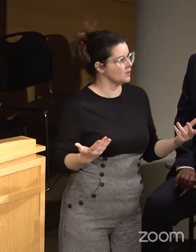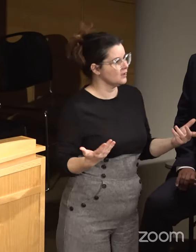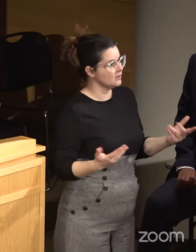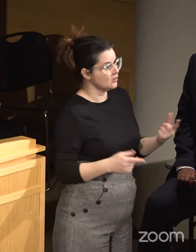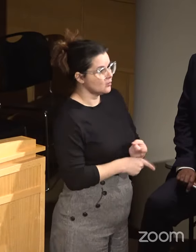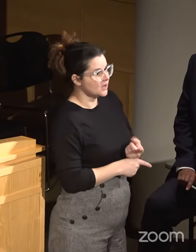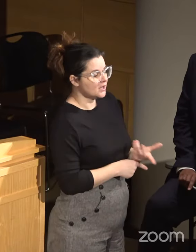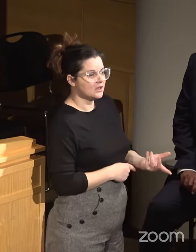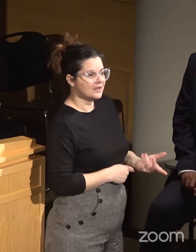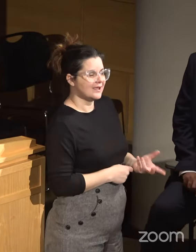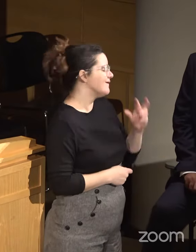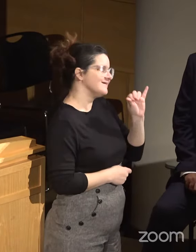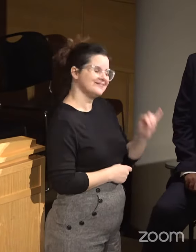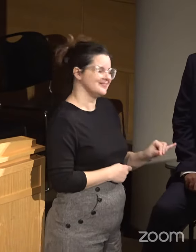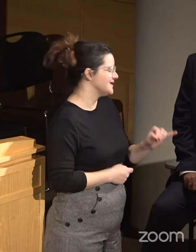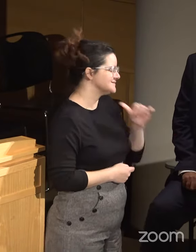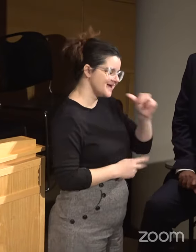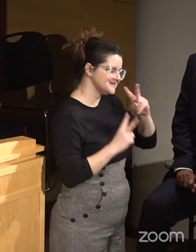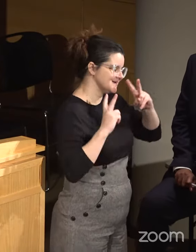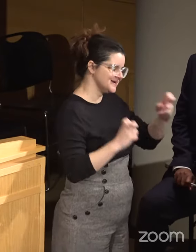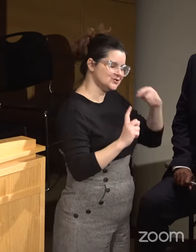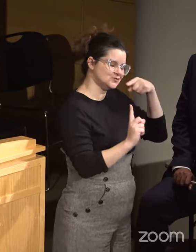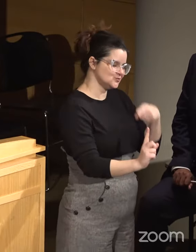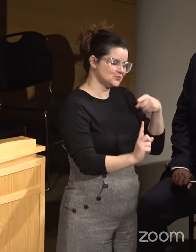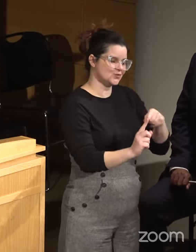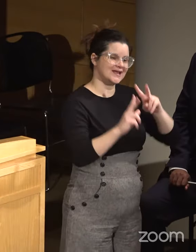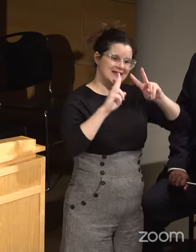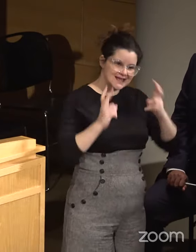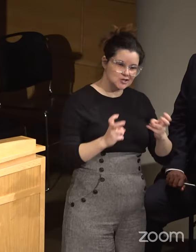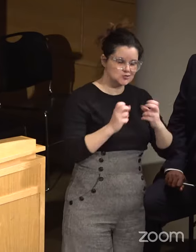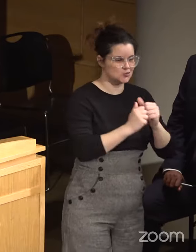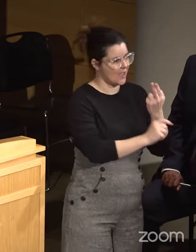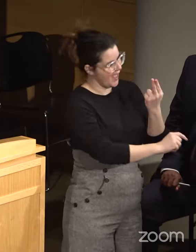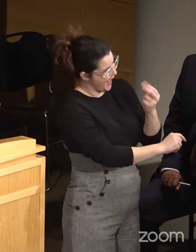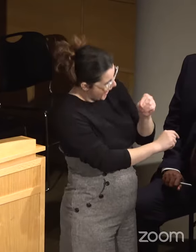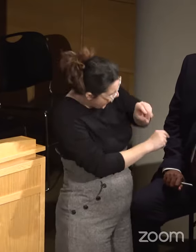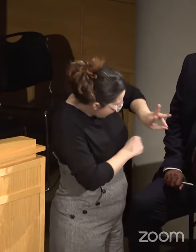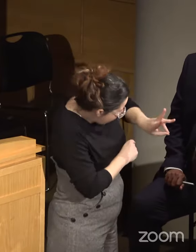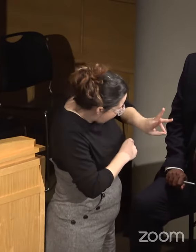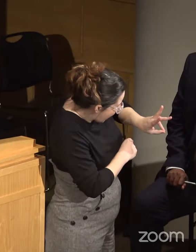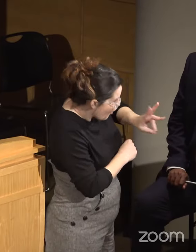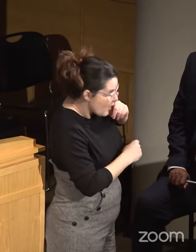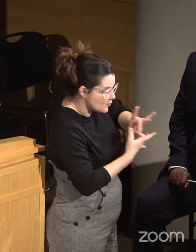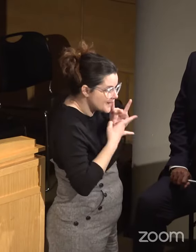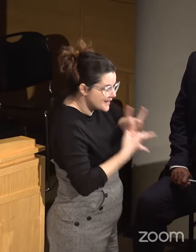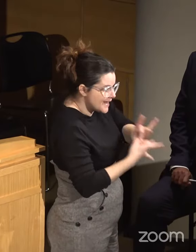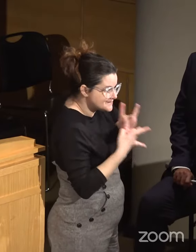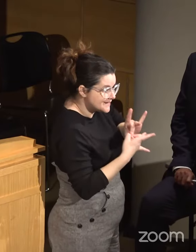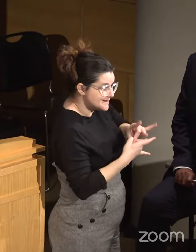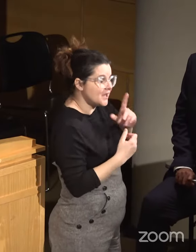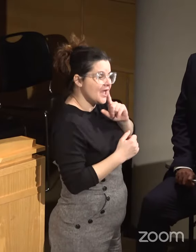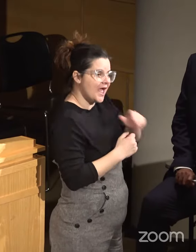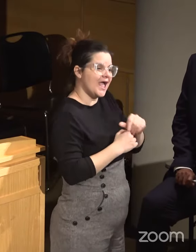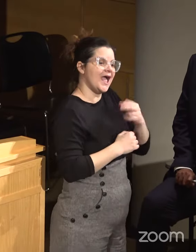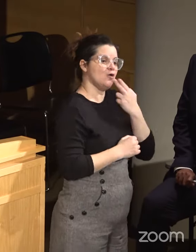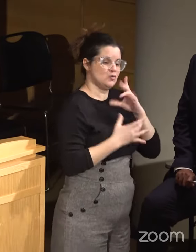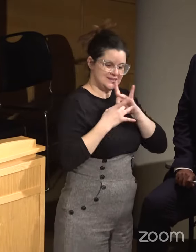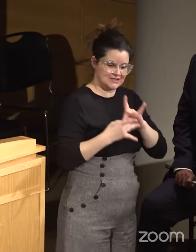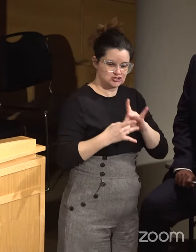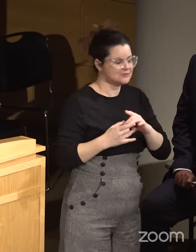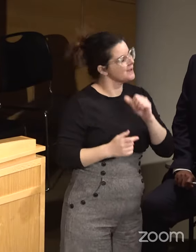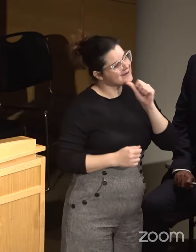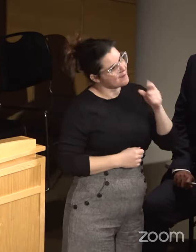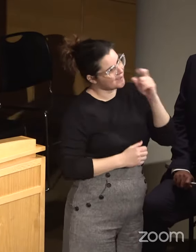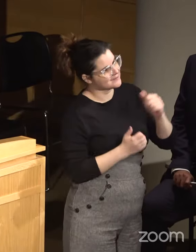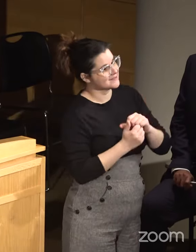right? That's not the issue, though. The issue is that how have we built this relationship? We built this relationship not because